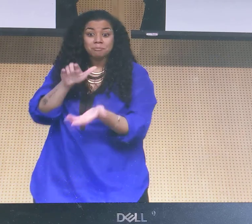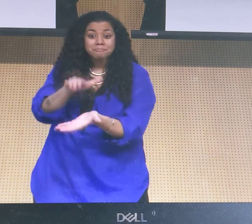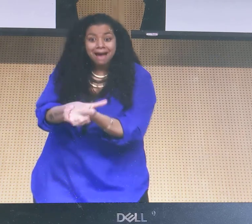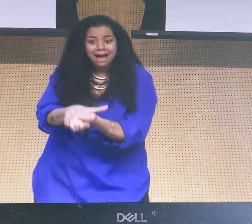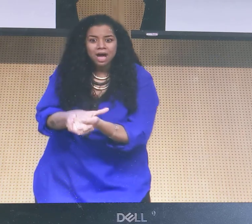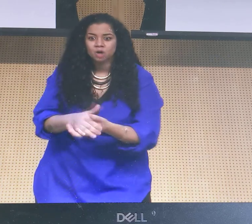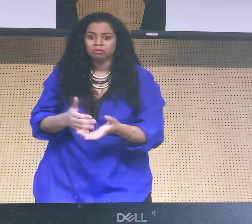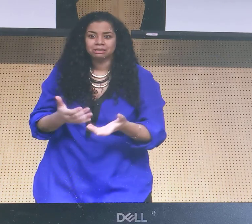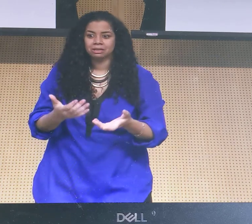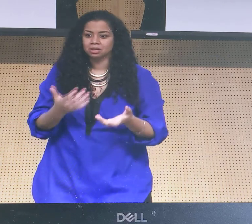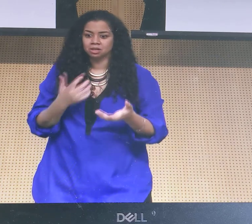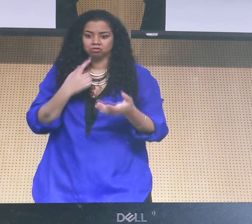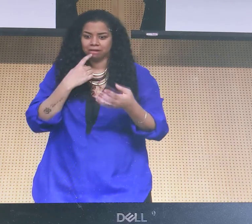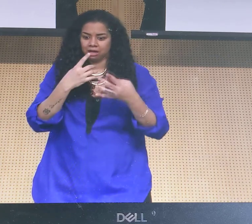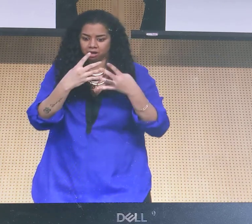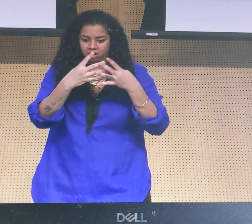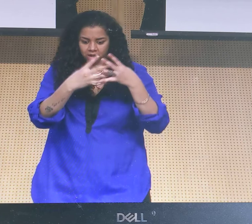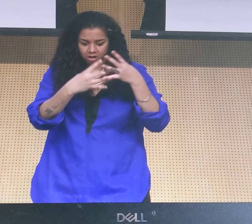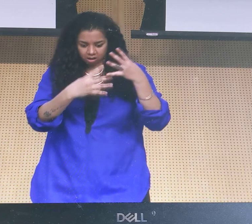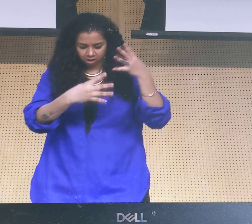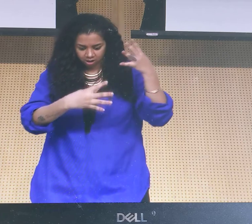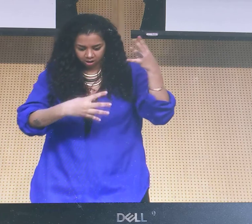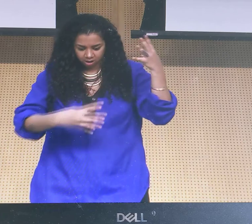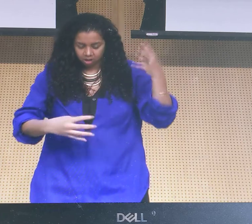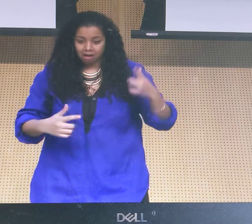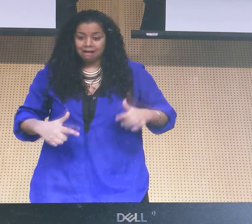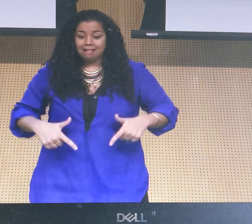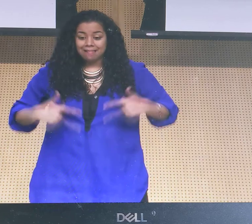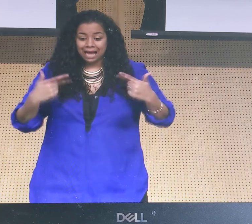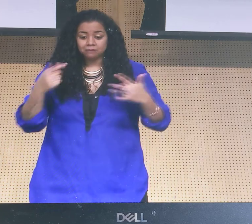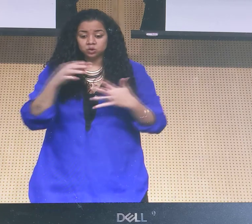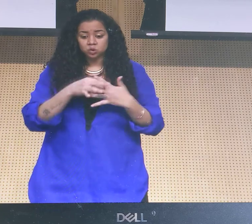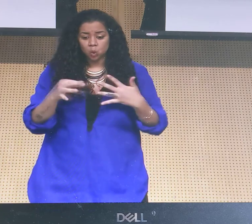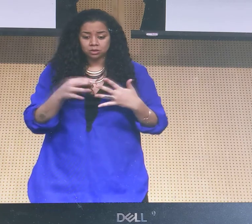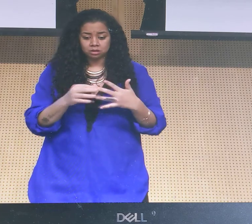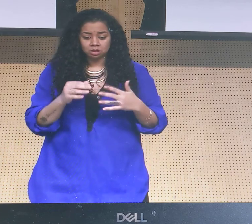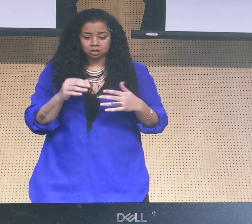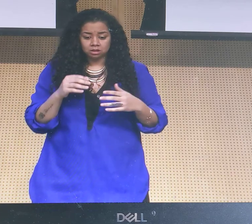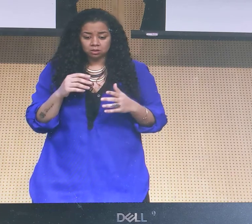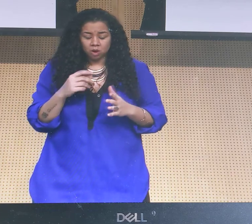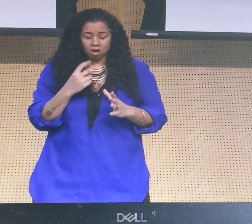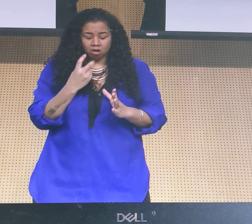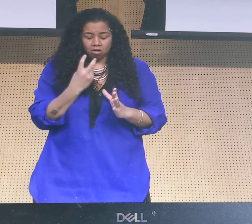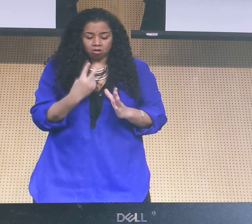Who you choose, who we choose to marry. There's all these really important life choices.